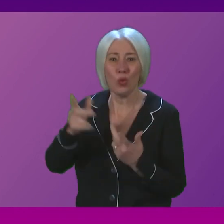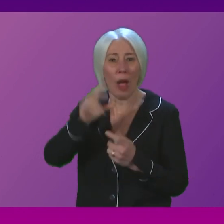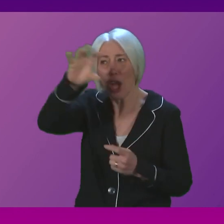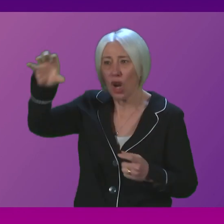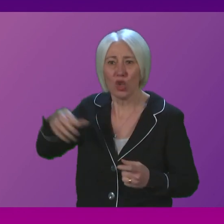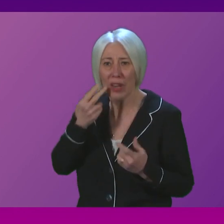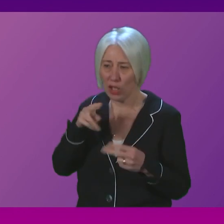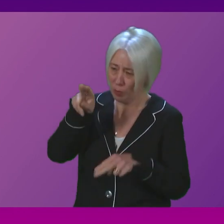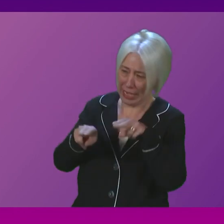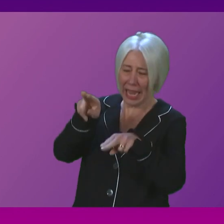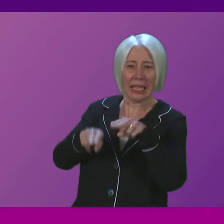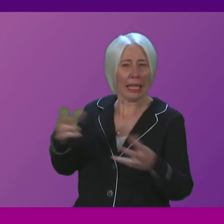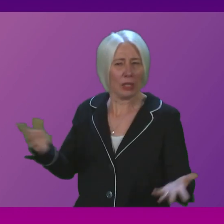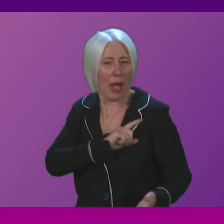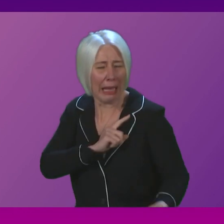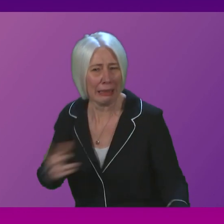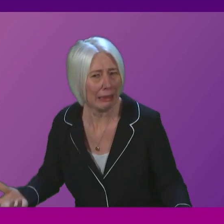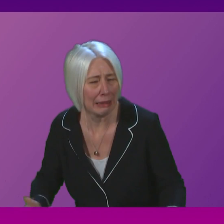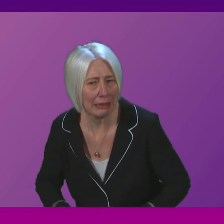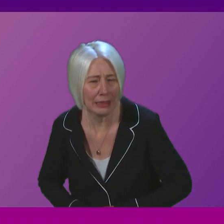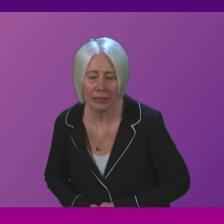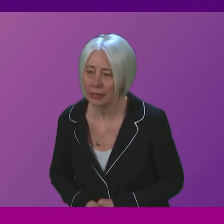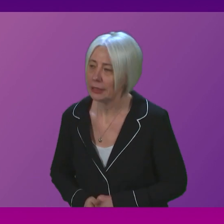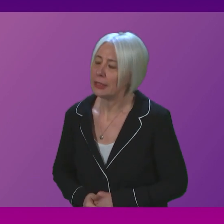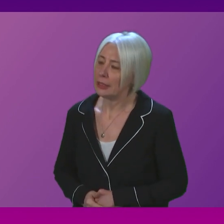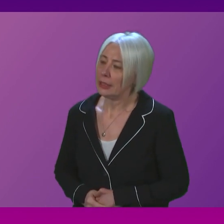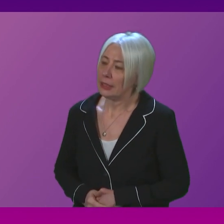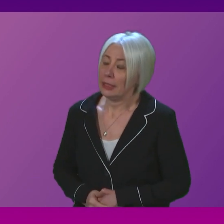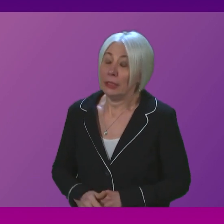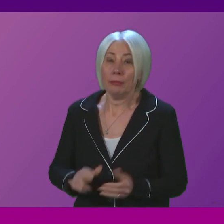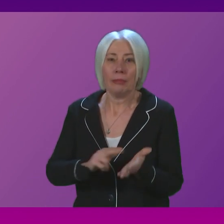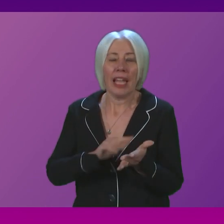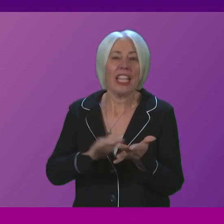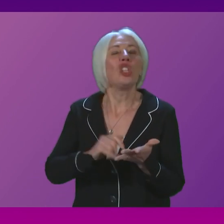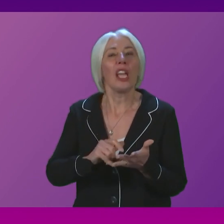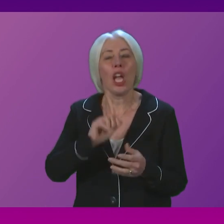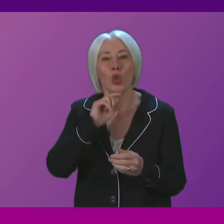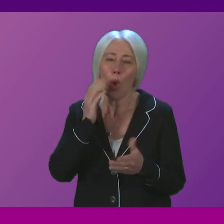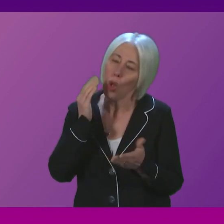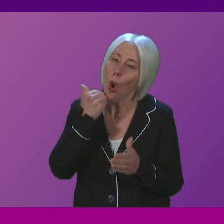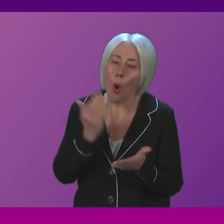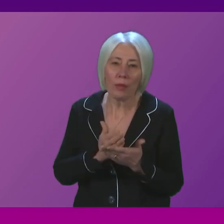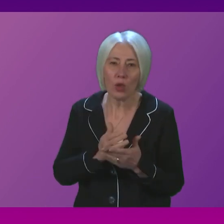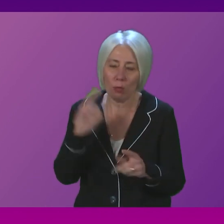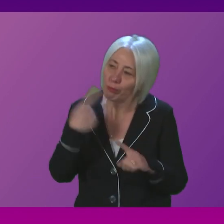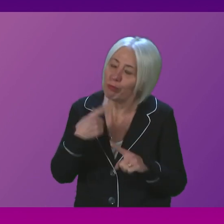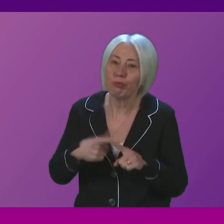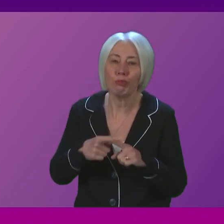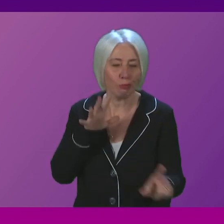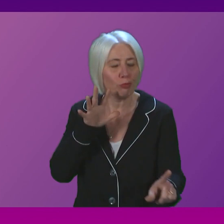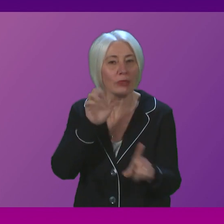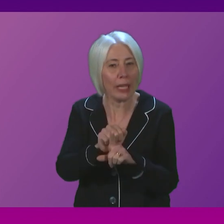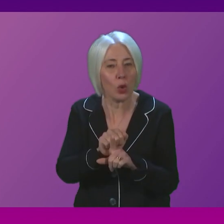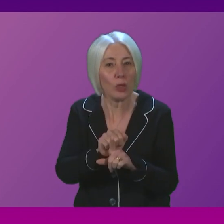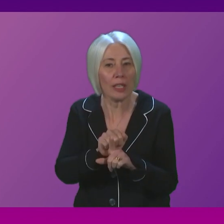First Minister, the NHS will always take steps to ensure the speediest possible diagnosis